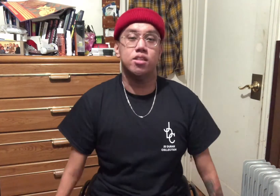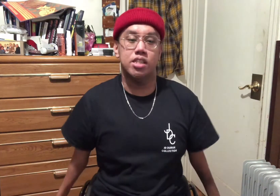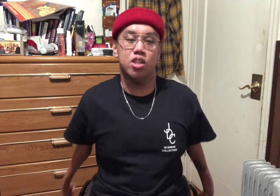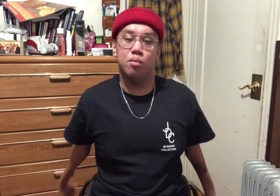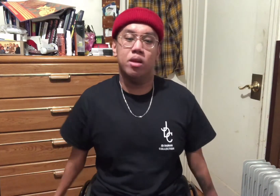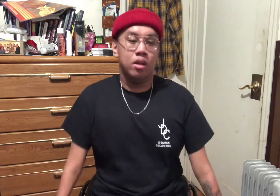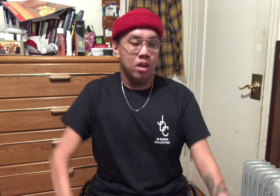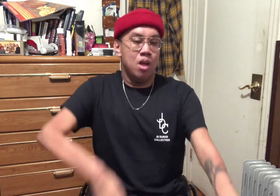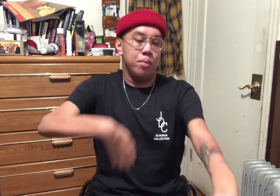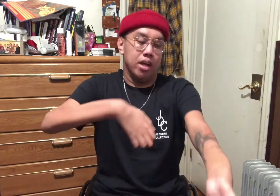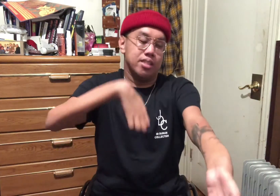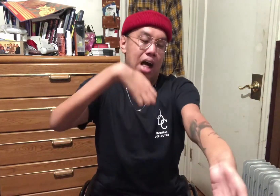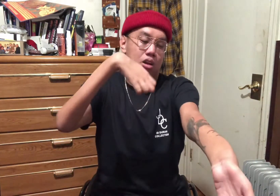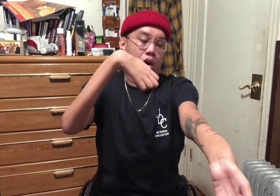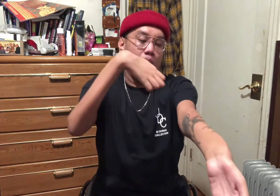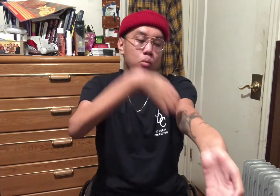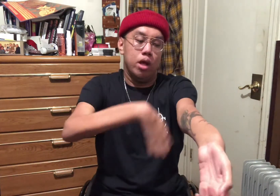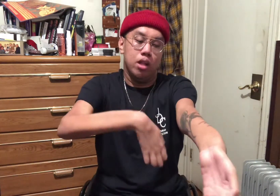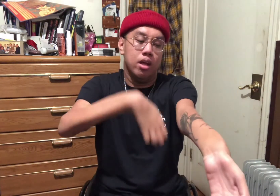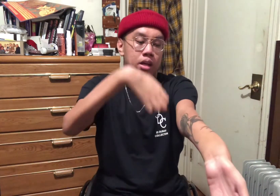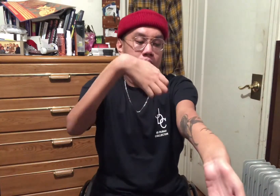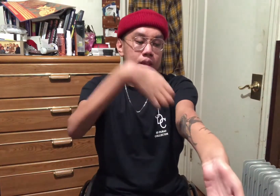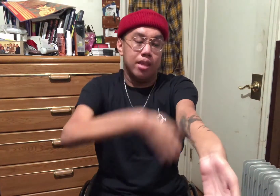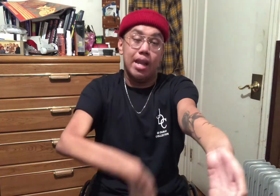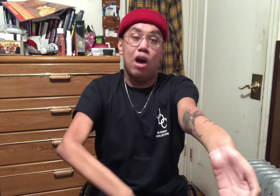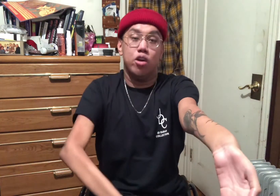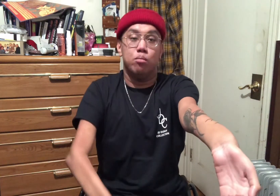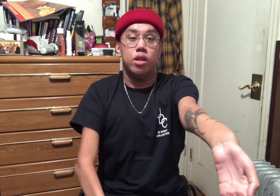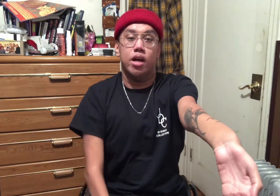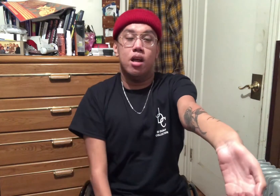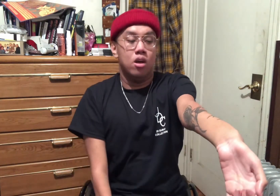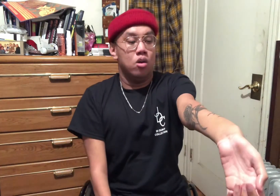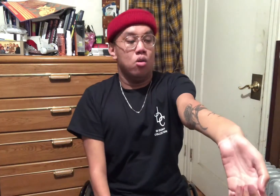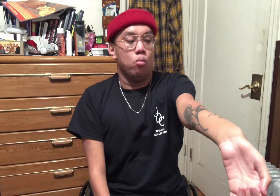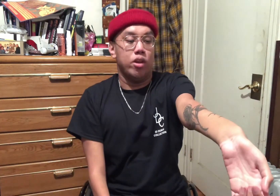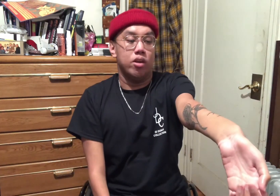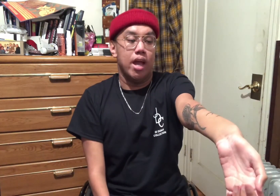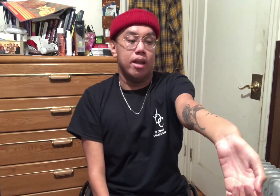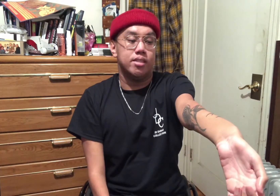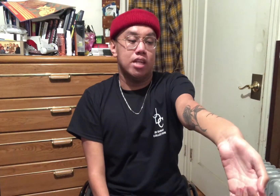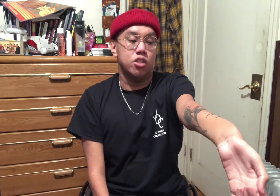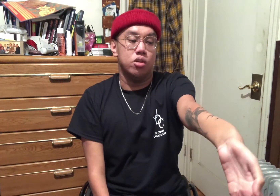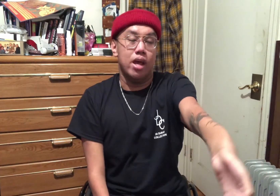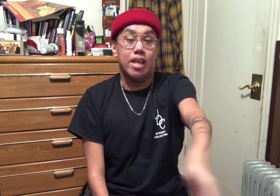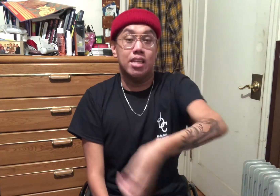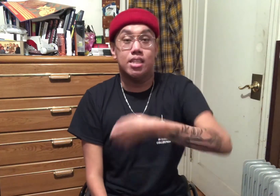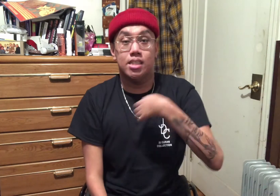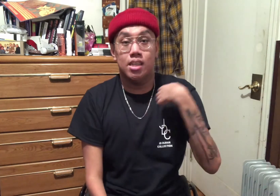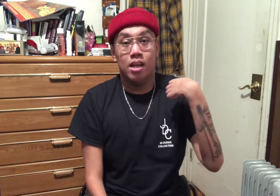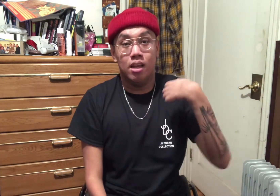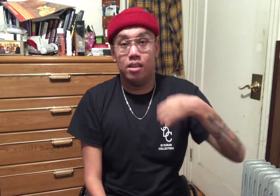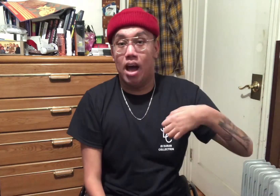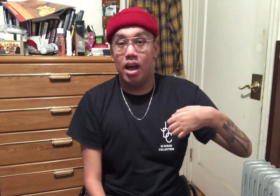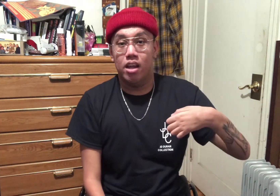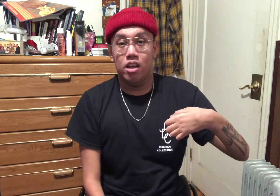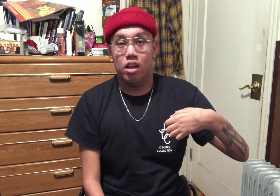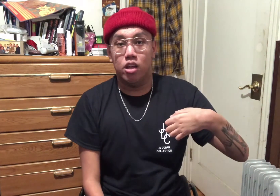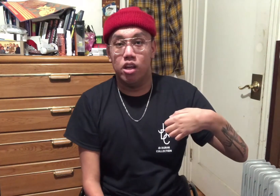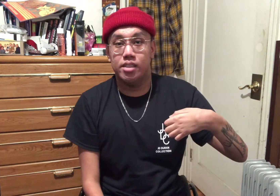system, because the alcohol will thin out your blood when you're getting tattooed, and that's just not good to